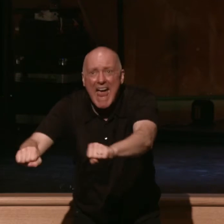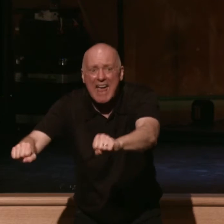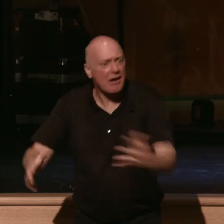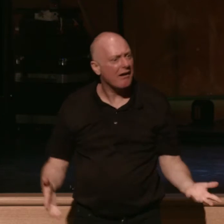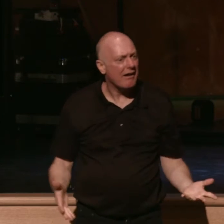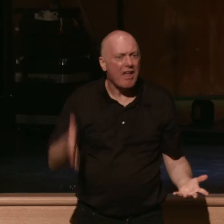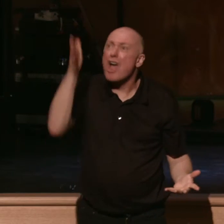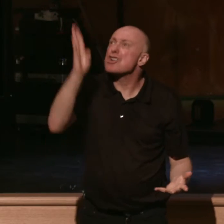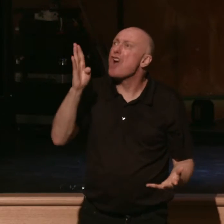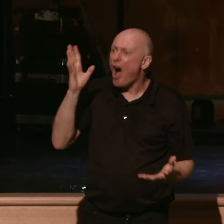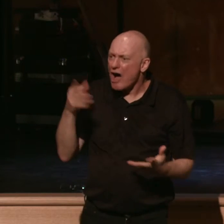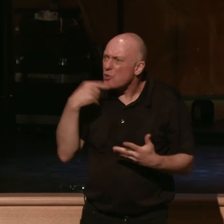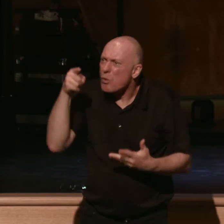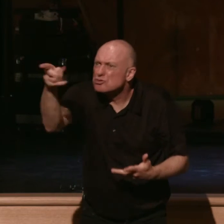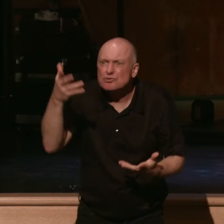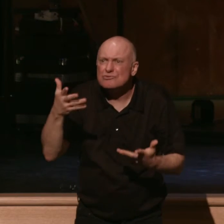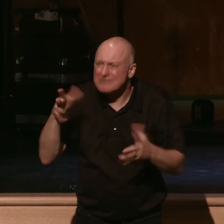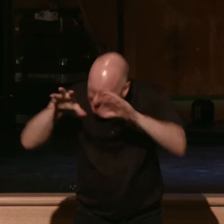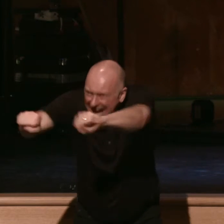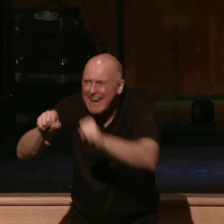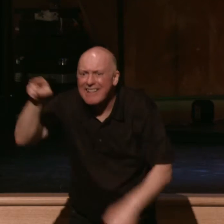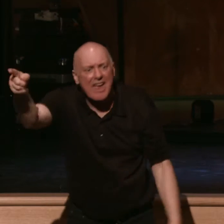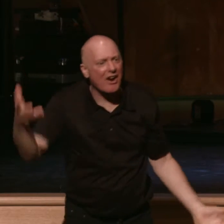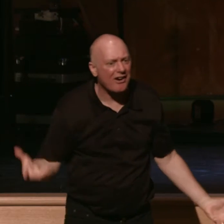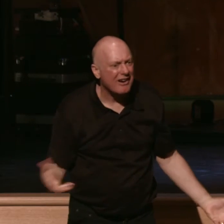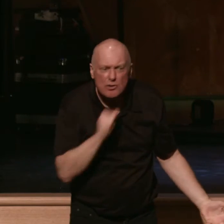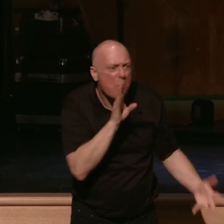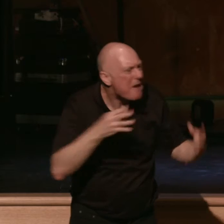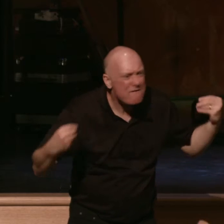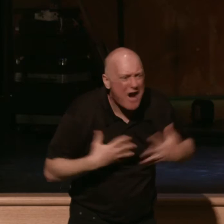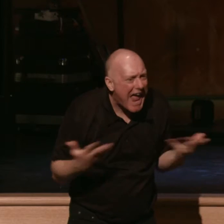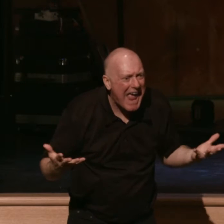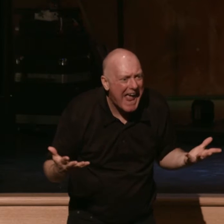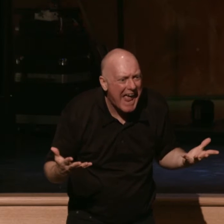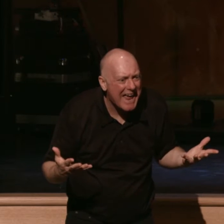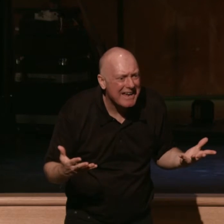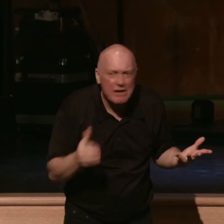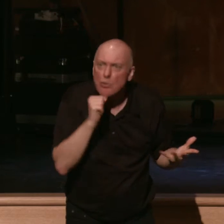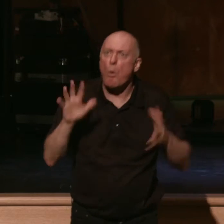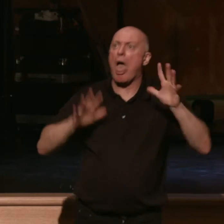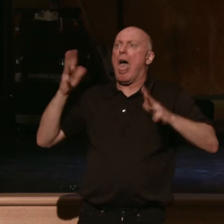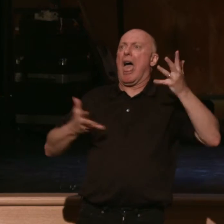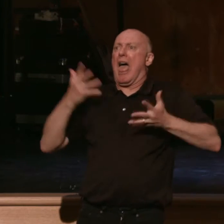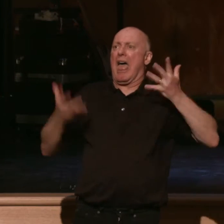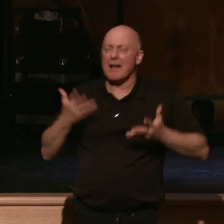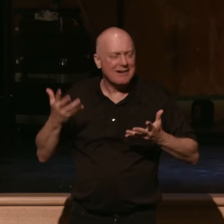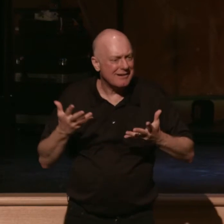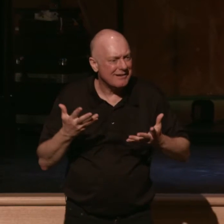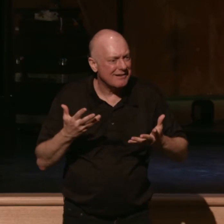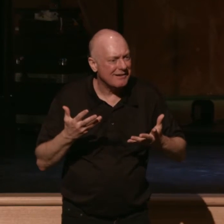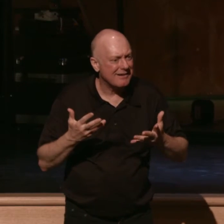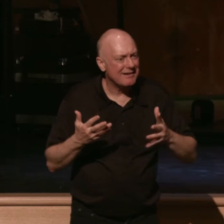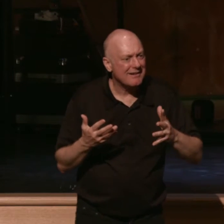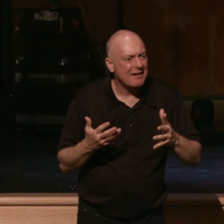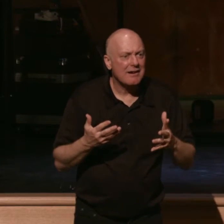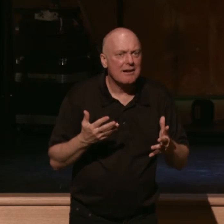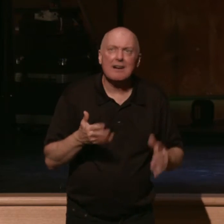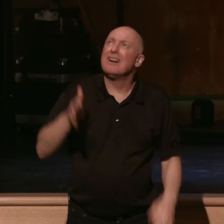your fathers has told you. Don't be afraid. Don't be dismayed. This God this God is the God of our